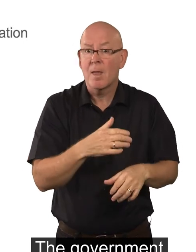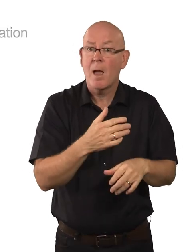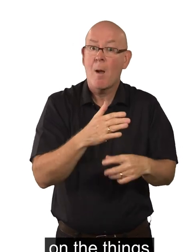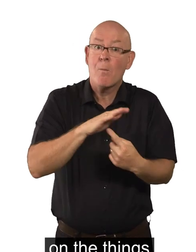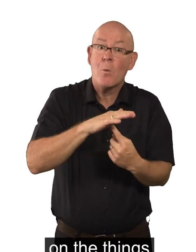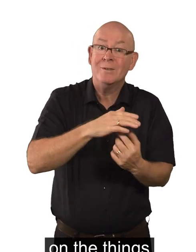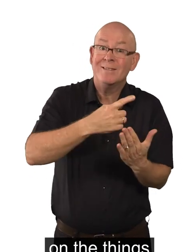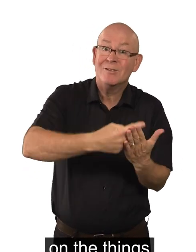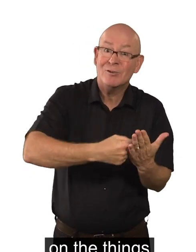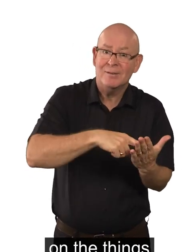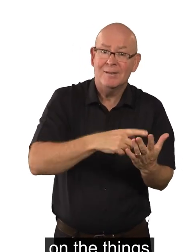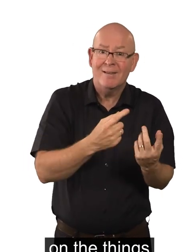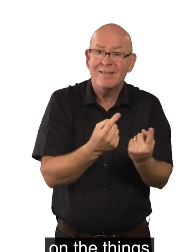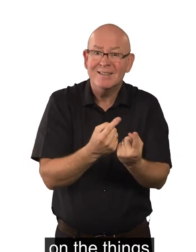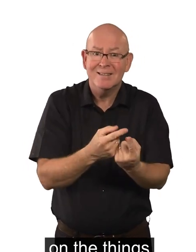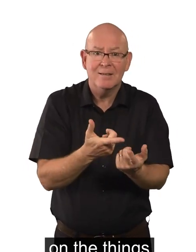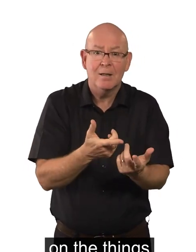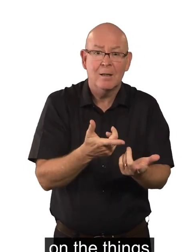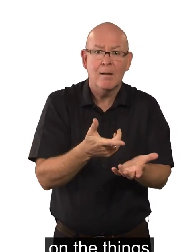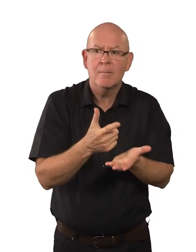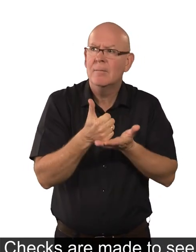decisions on the things they do to help people.